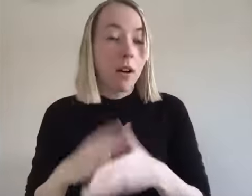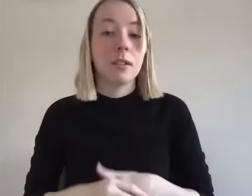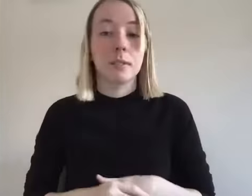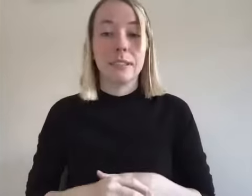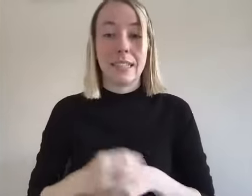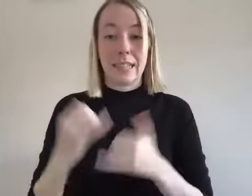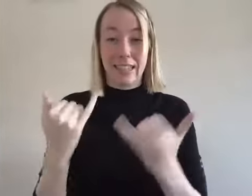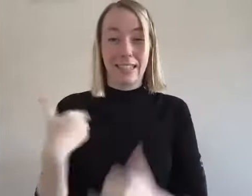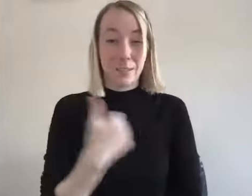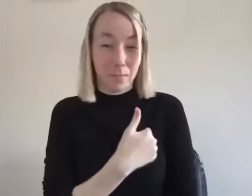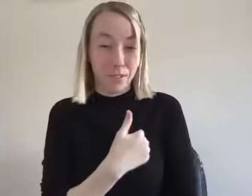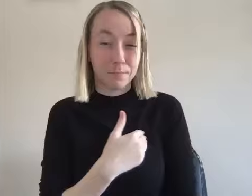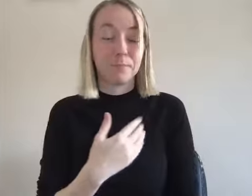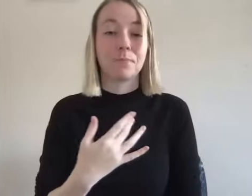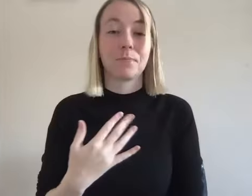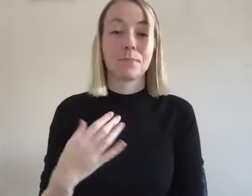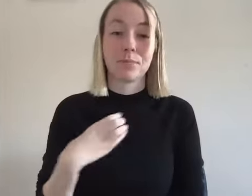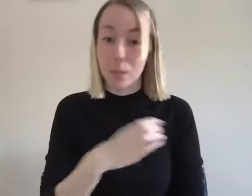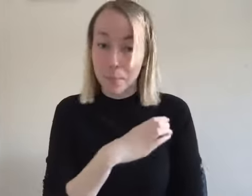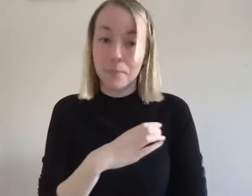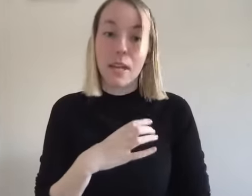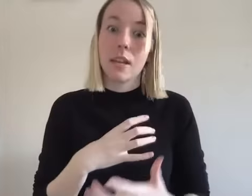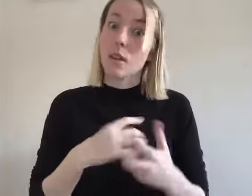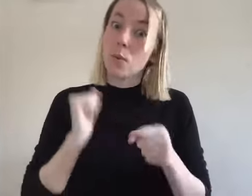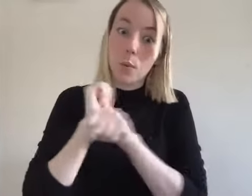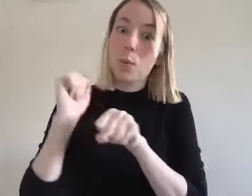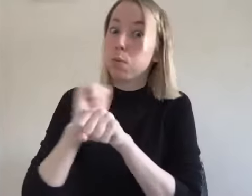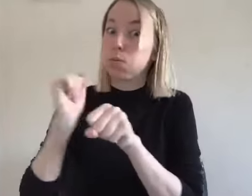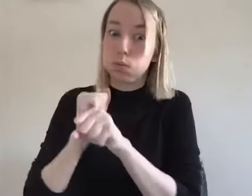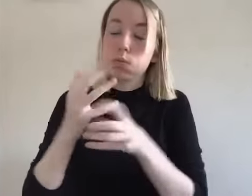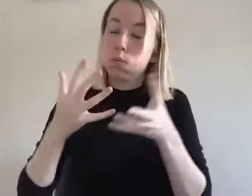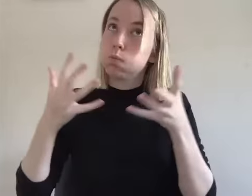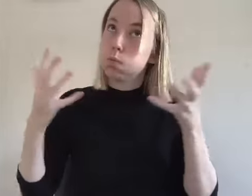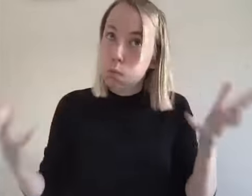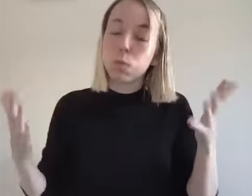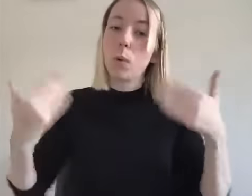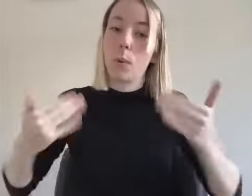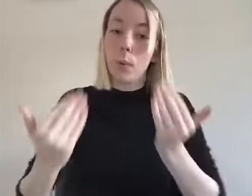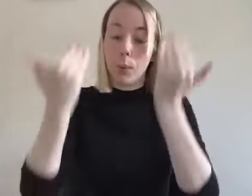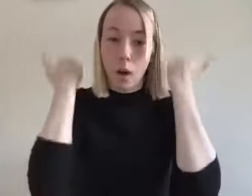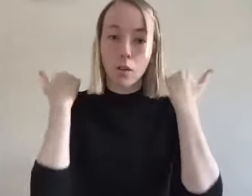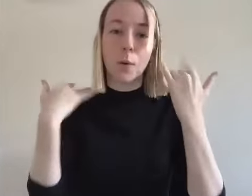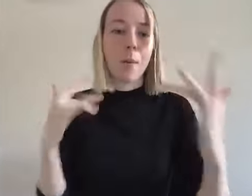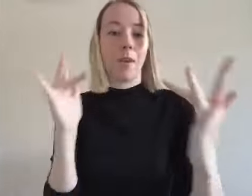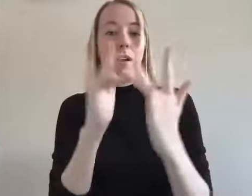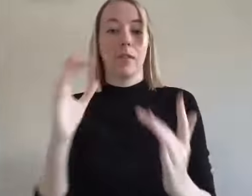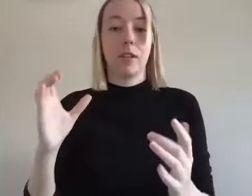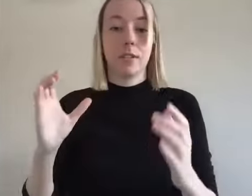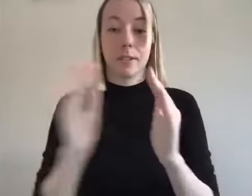the the point is is that this committee has done uh so much in terms of uh outreaching to the community